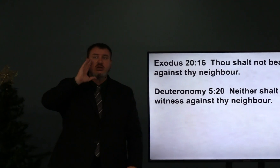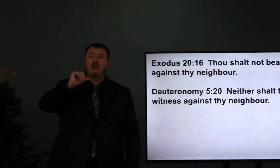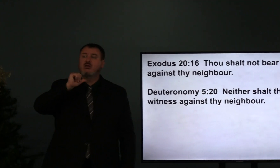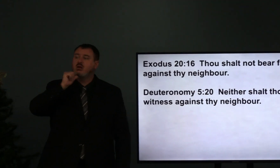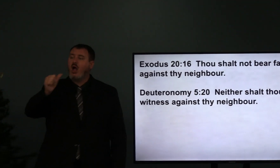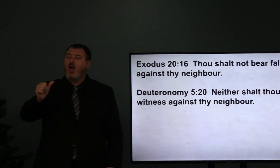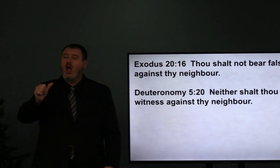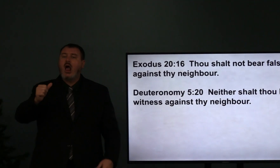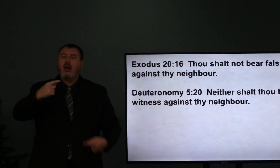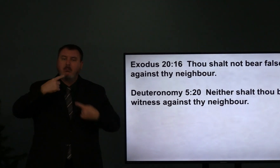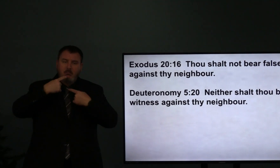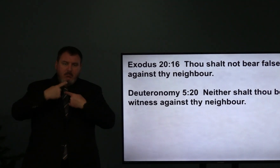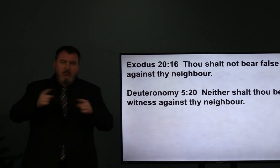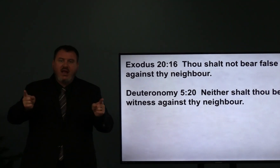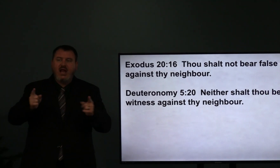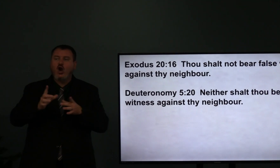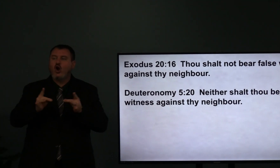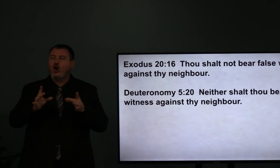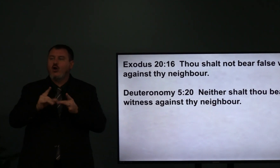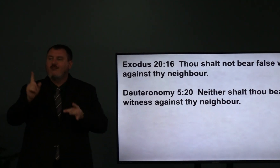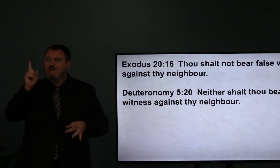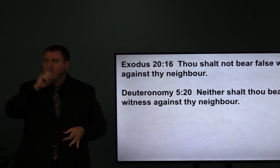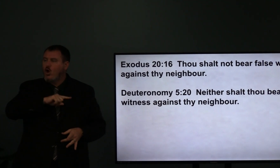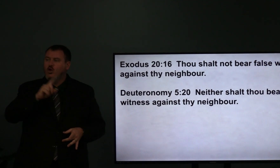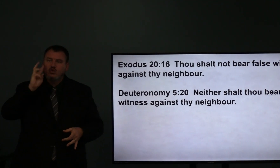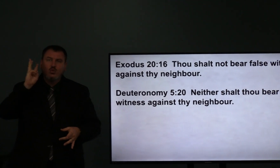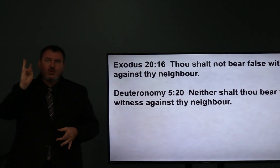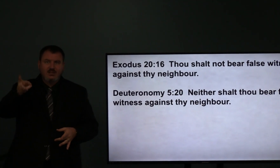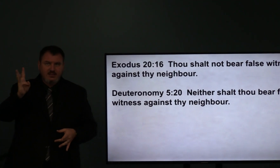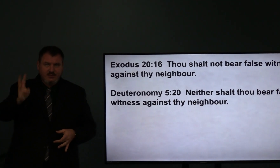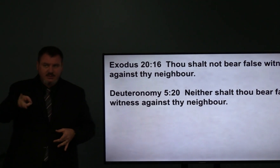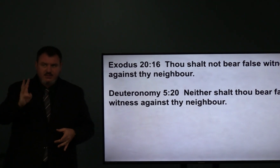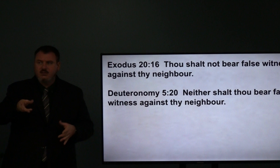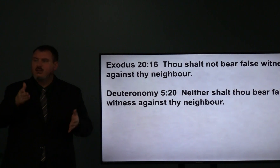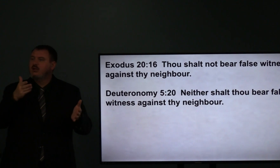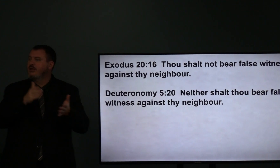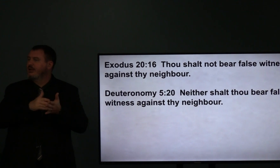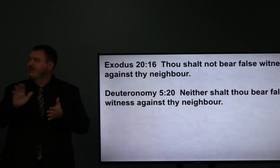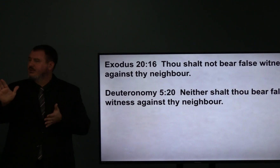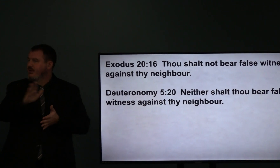Thou shalt not bear false witness against thy neighbor.